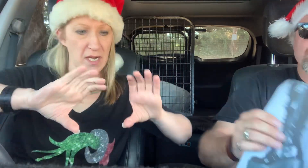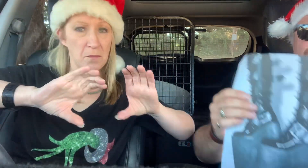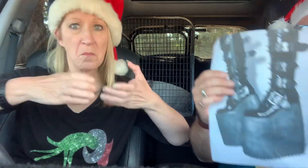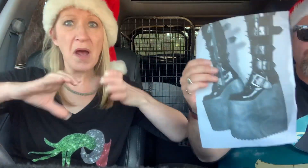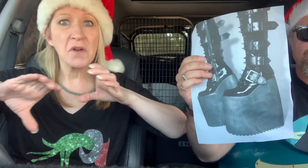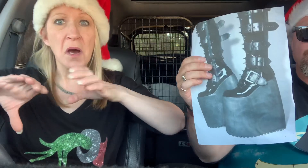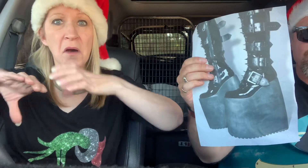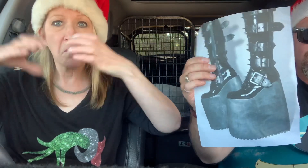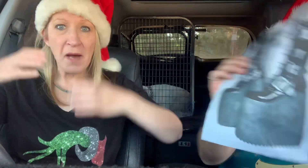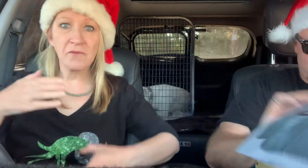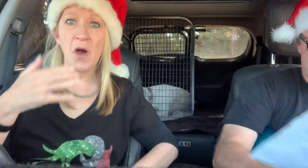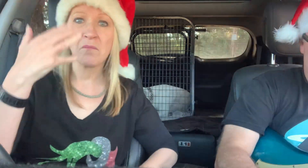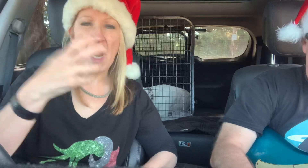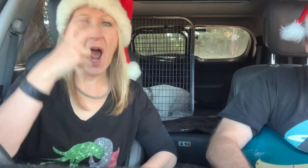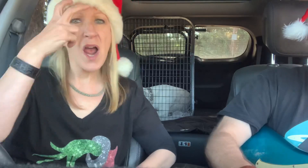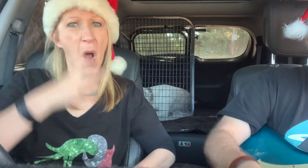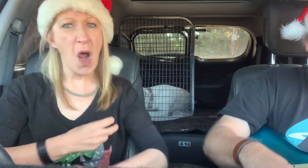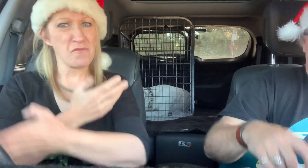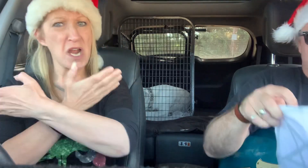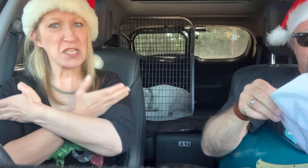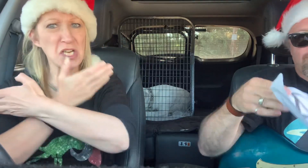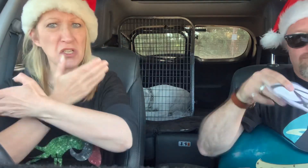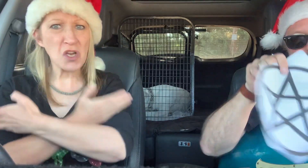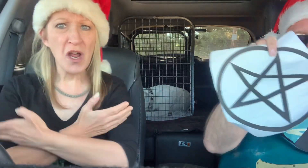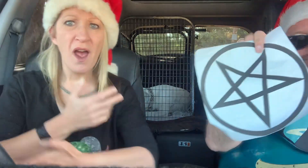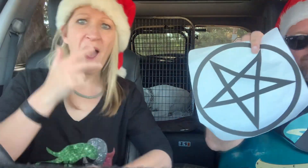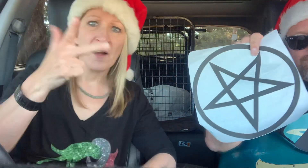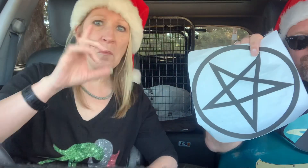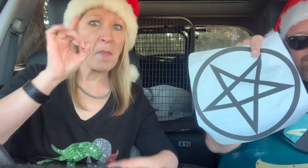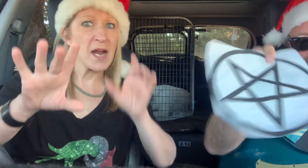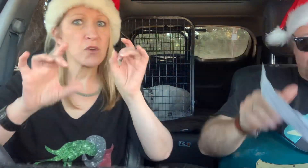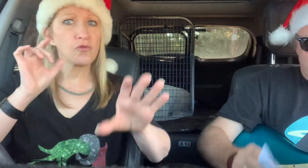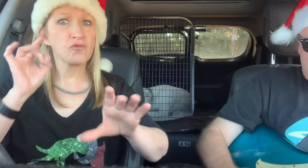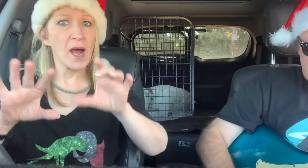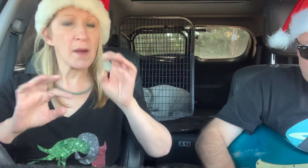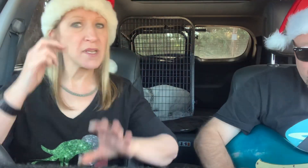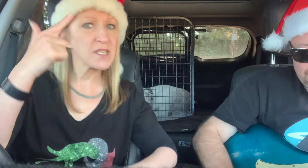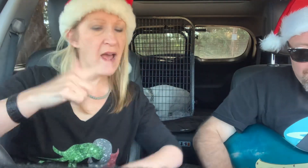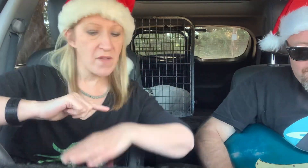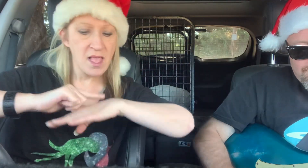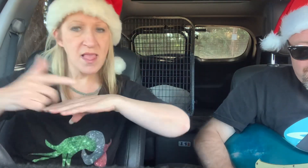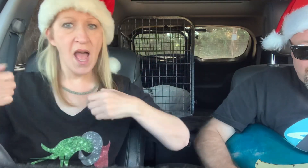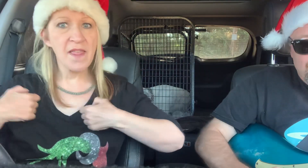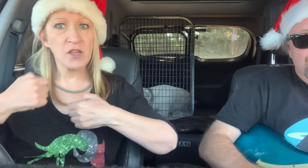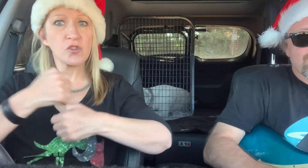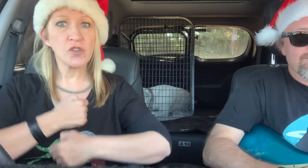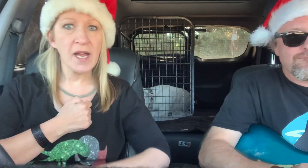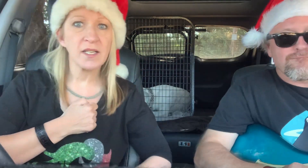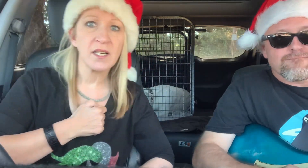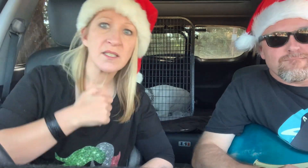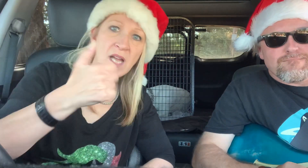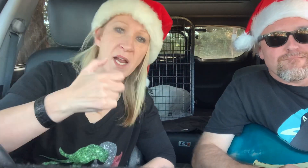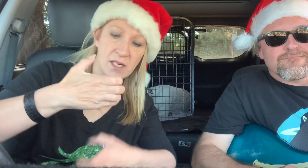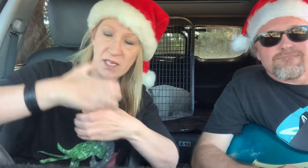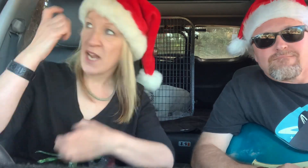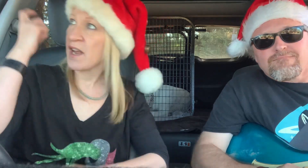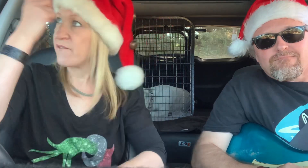pairs of black ones And a t-shirt and leather browns Seven leather jackets Six and a